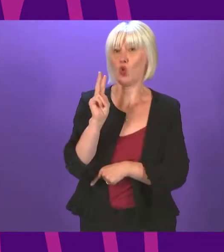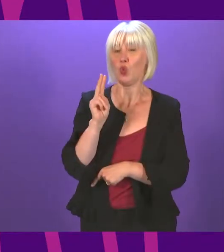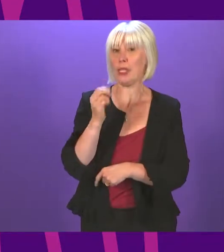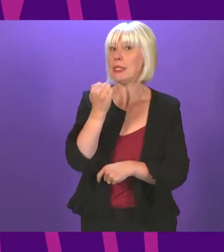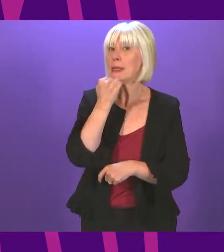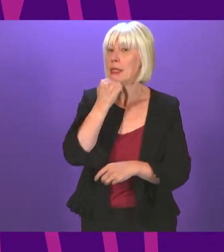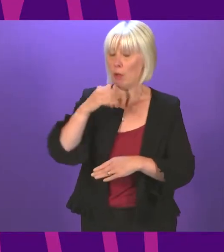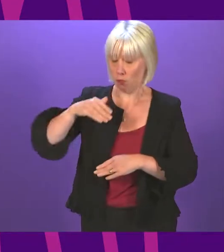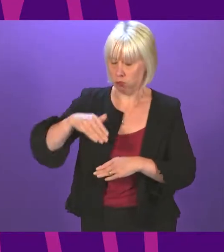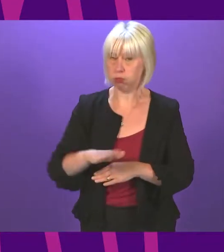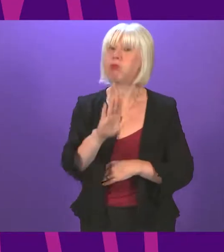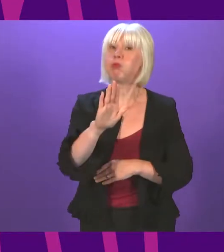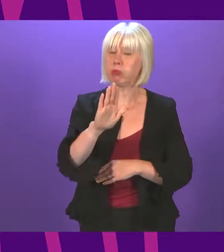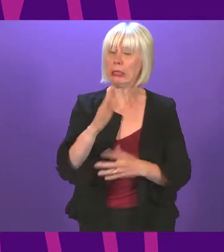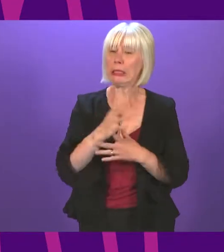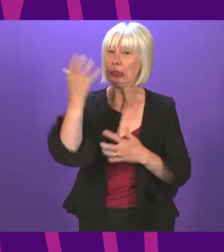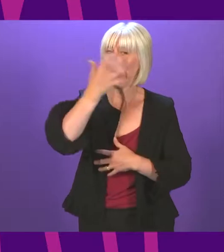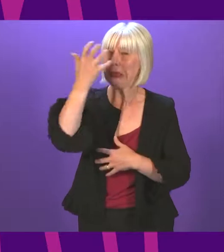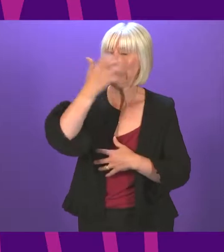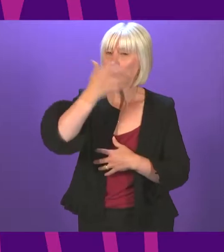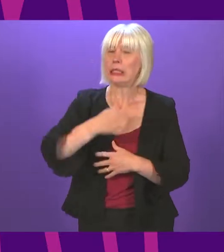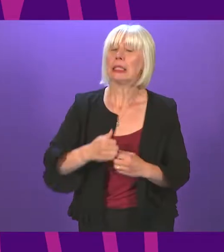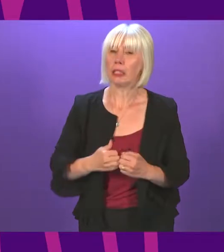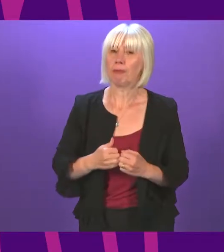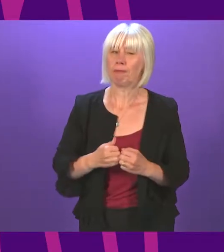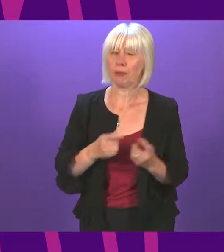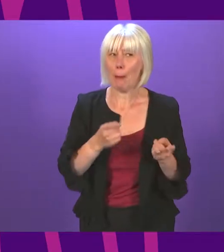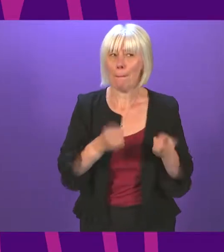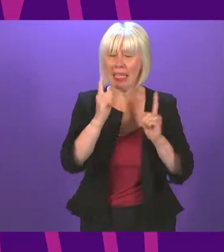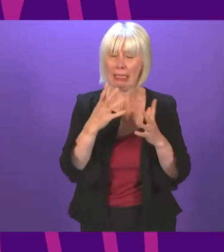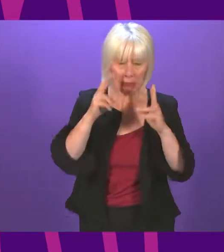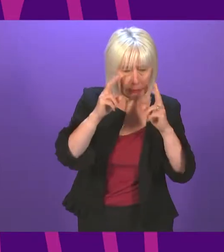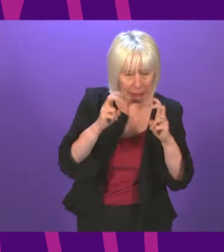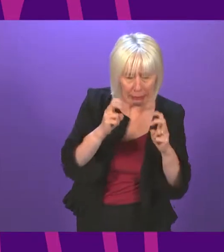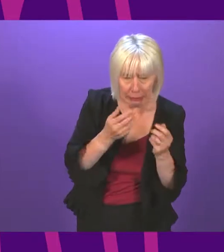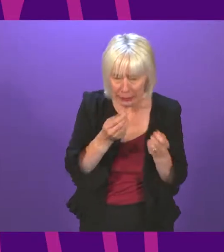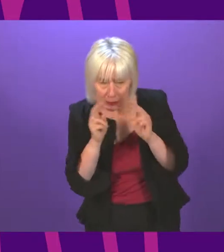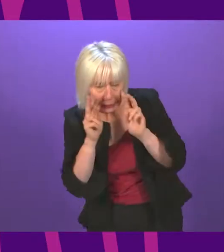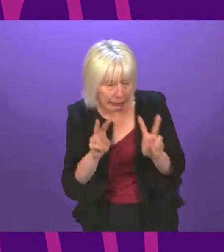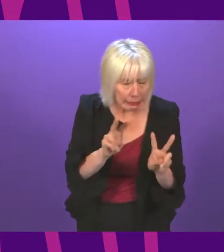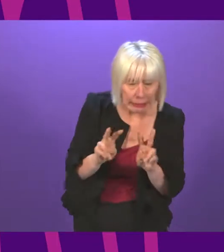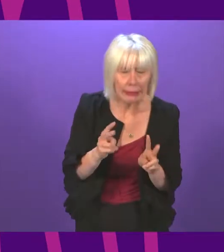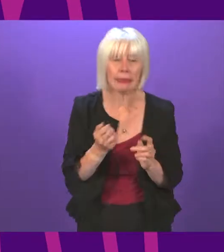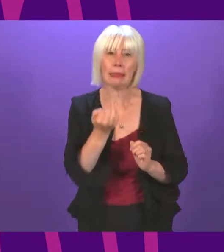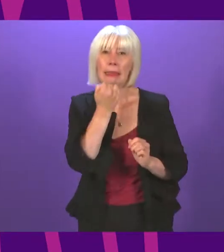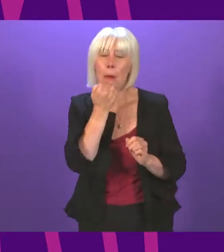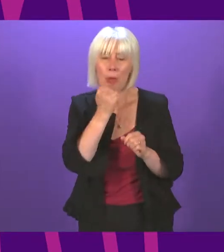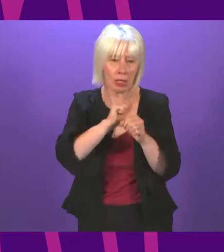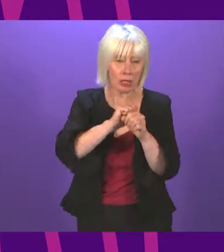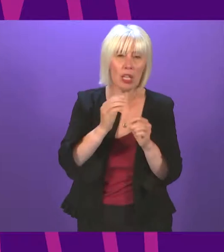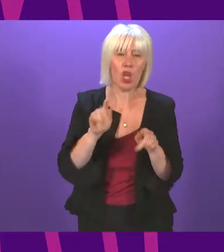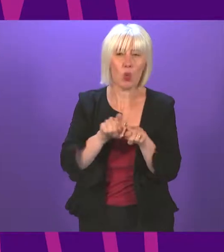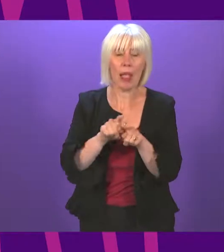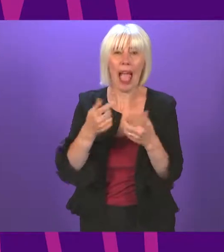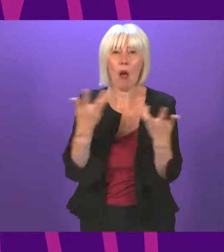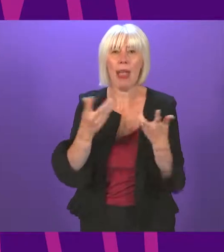cause for a high degree of concern. Ministers are carefully assessing the case numbers and the relationship to hospitalisation